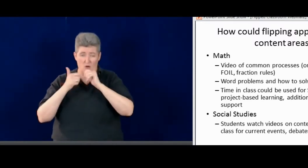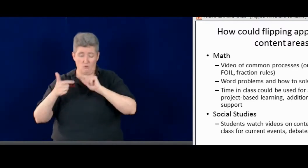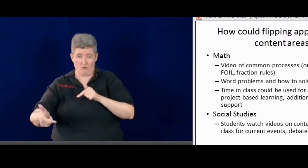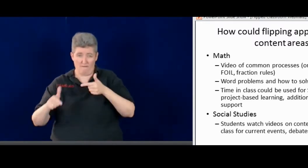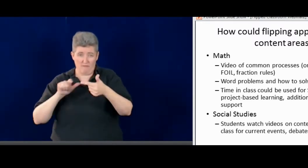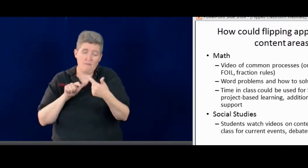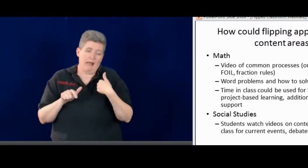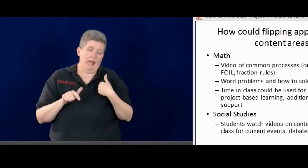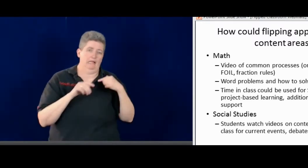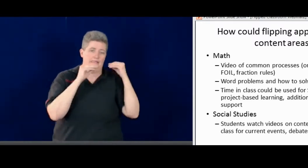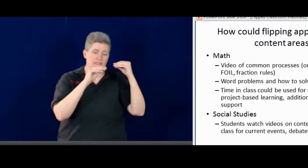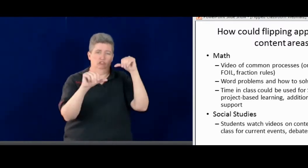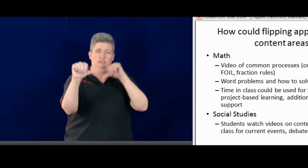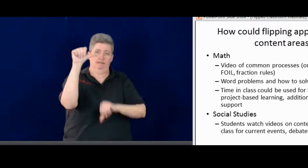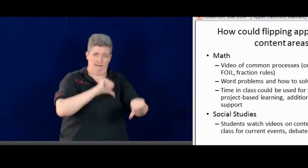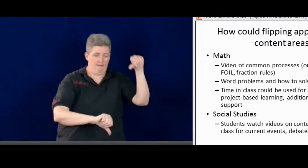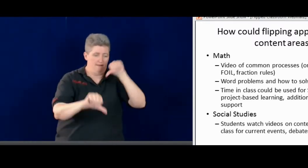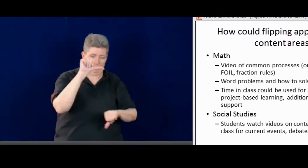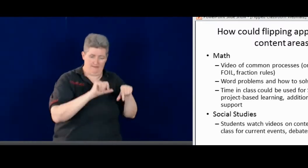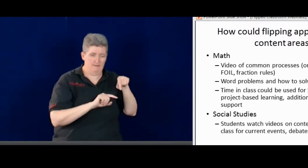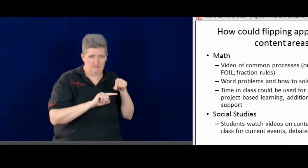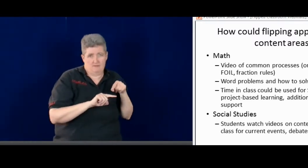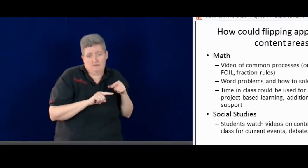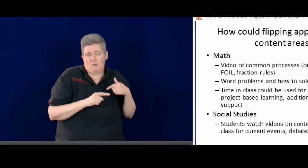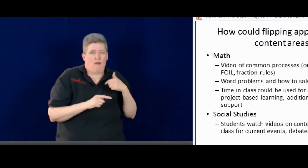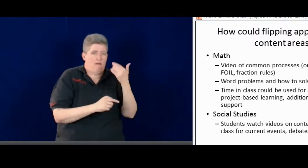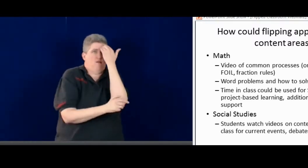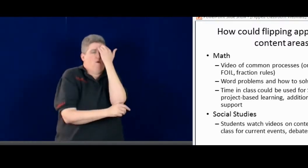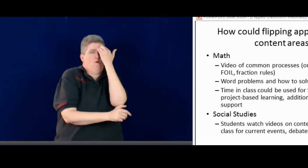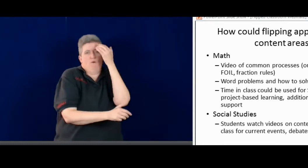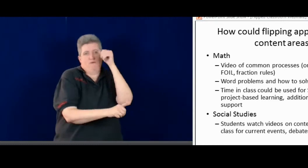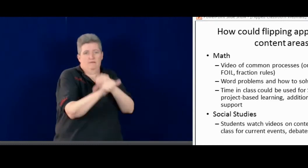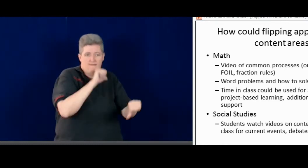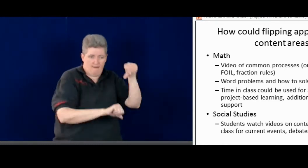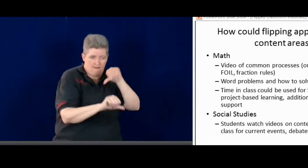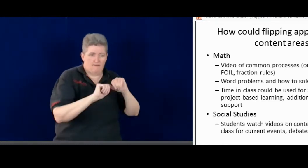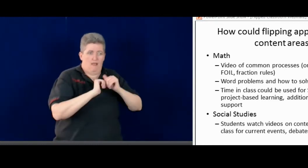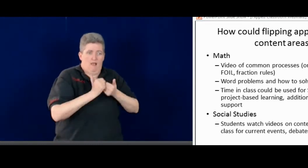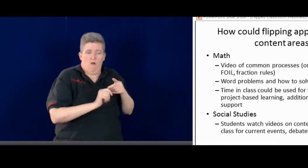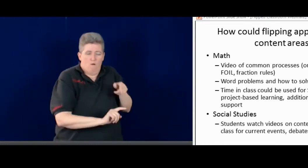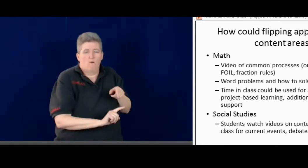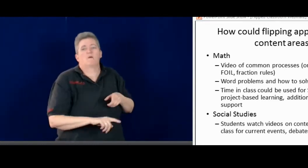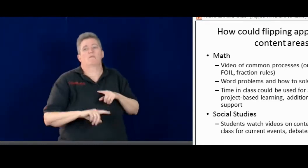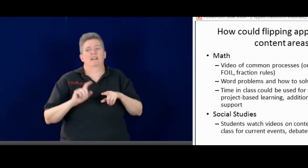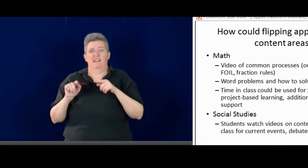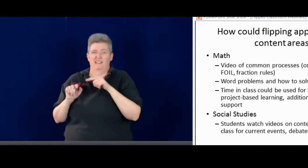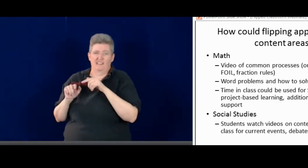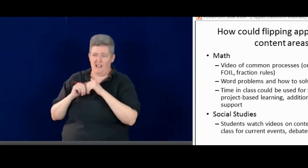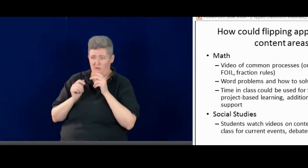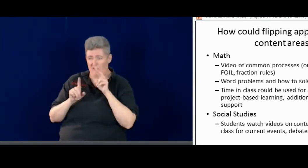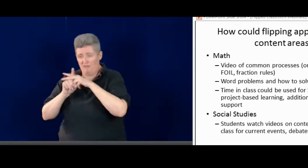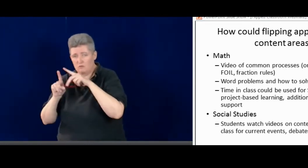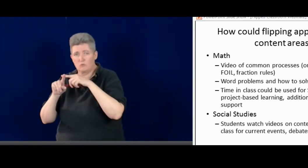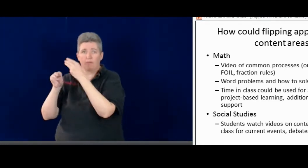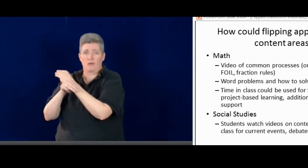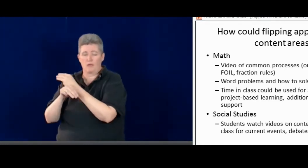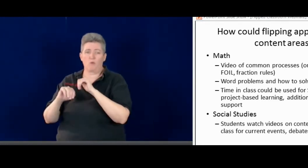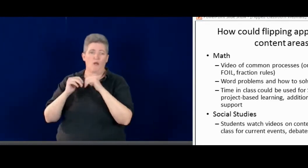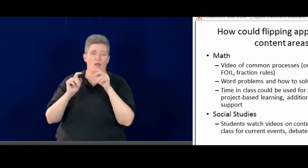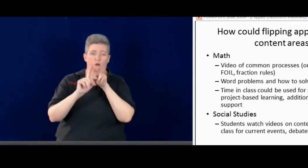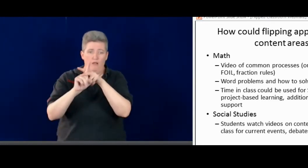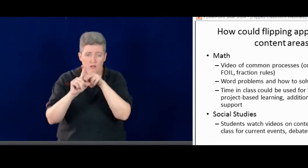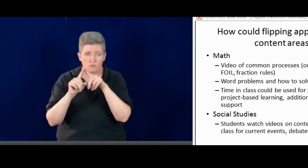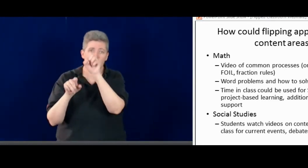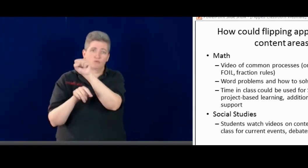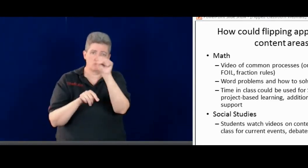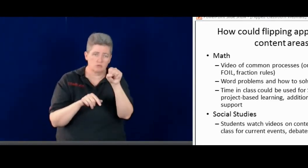And I was thinking how flipping could apply to other contact areas. Science is what I know. So I know how to do that. But I'm thinking how